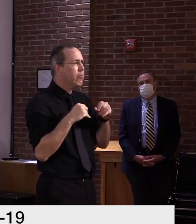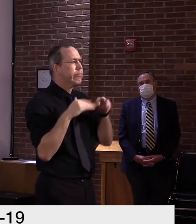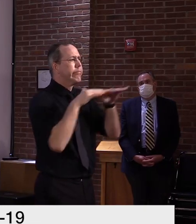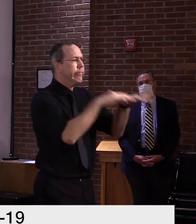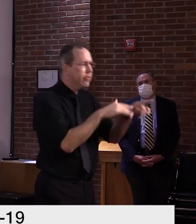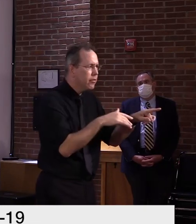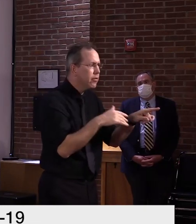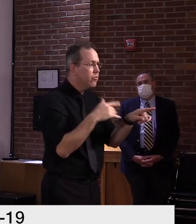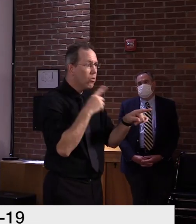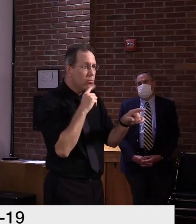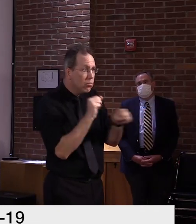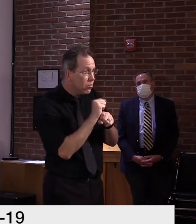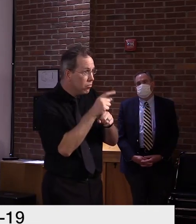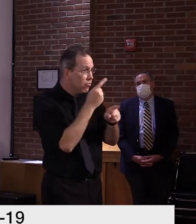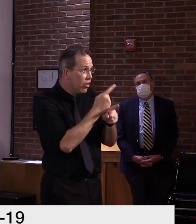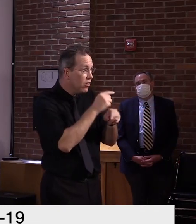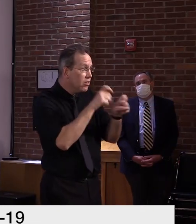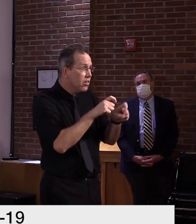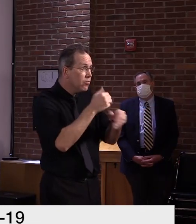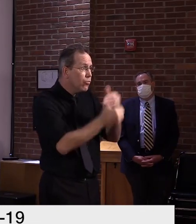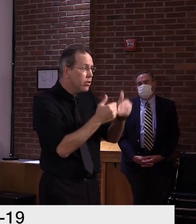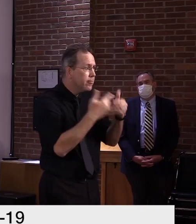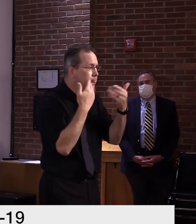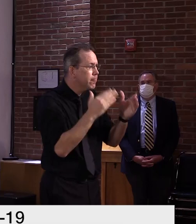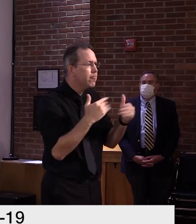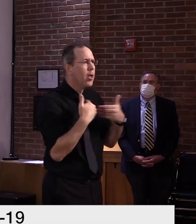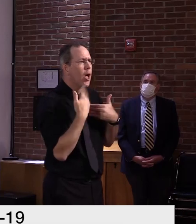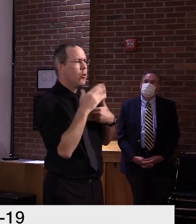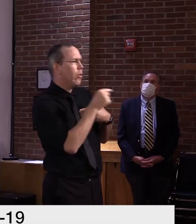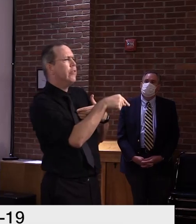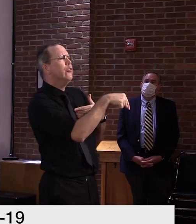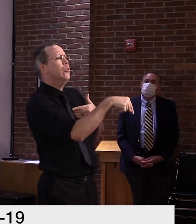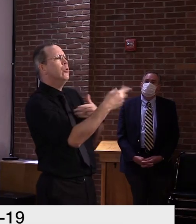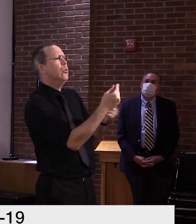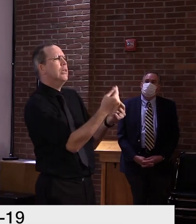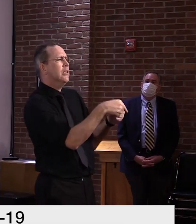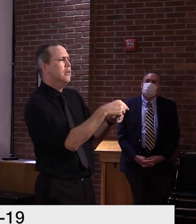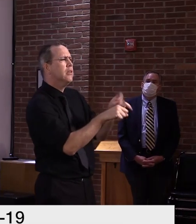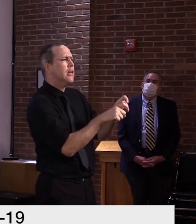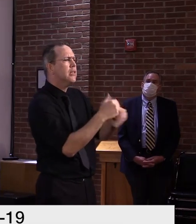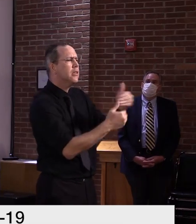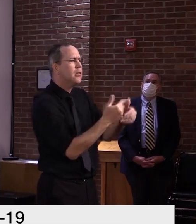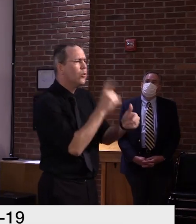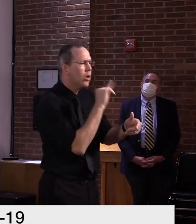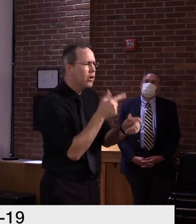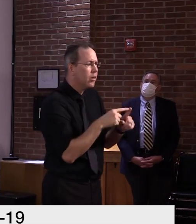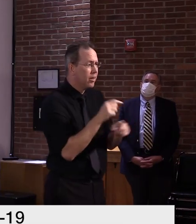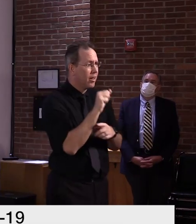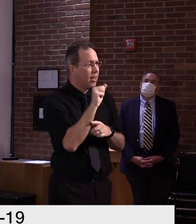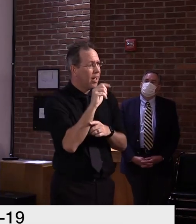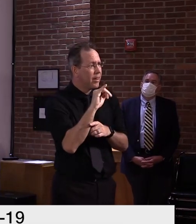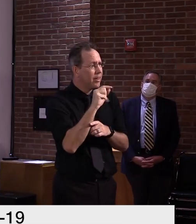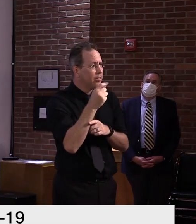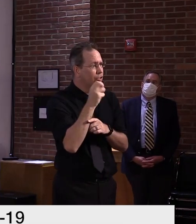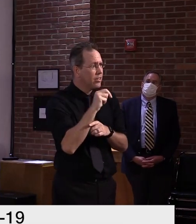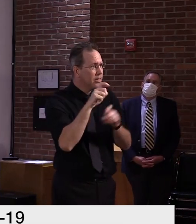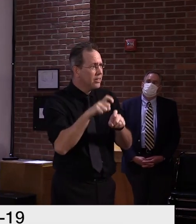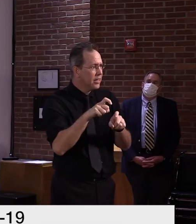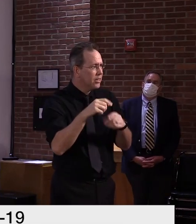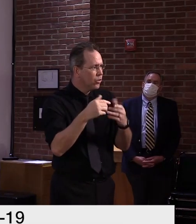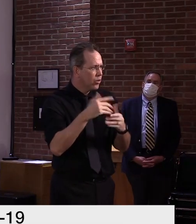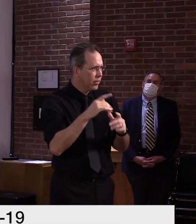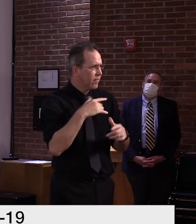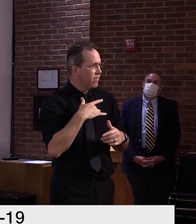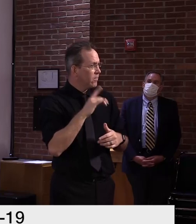stand by what I said, that it is not a recommended test to be used for an asymptomatic population, especially an